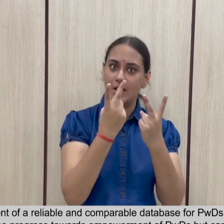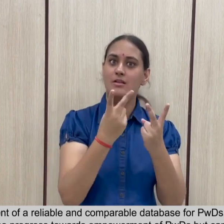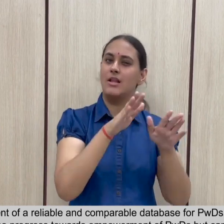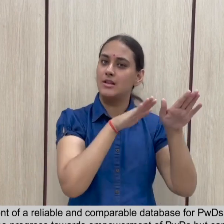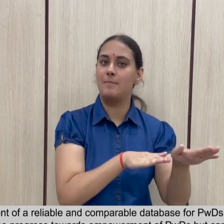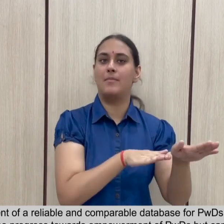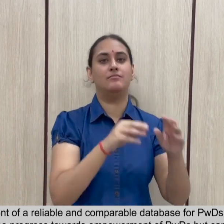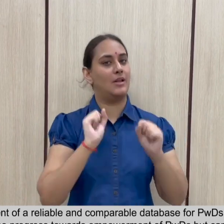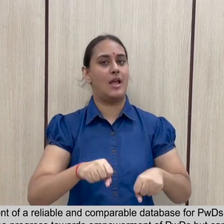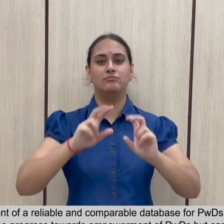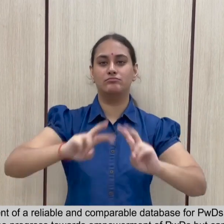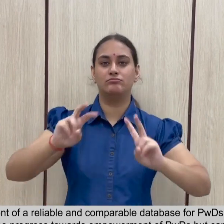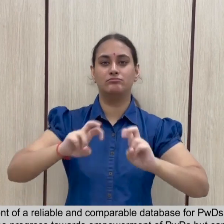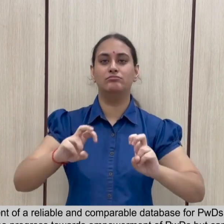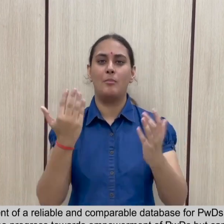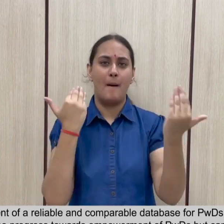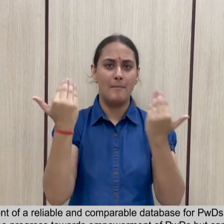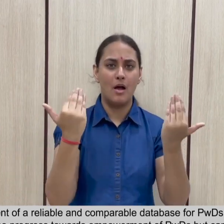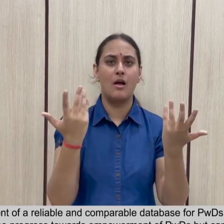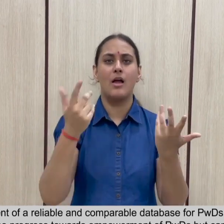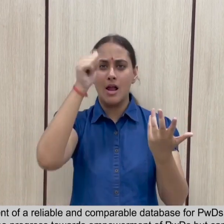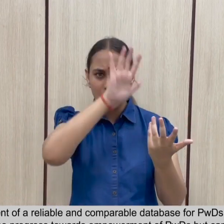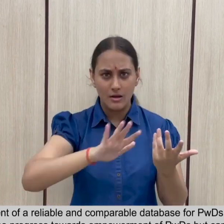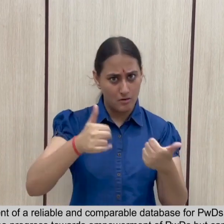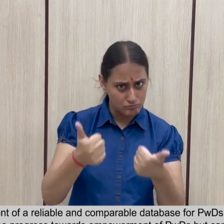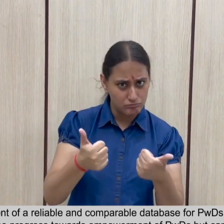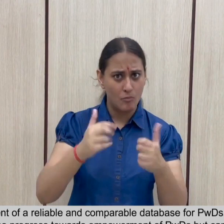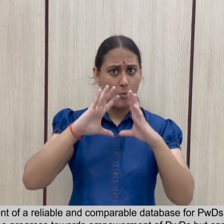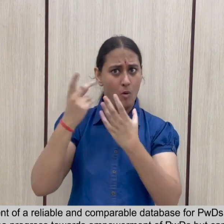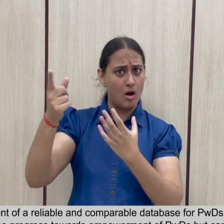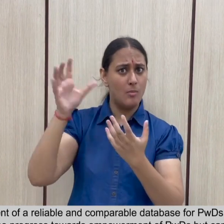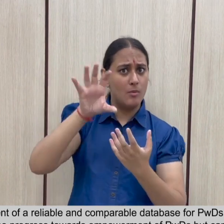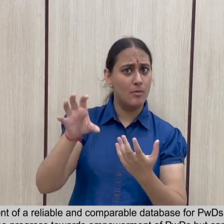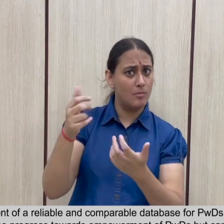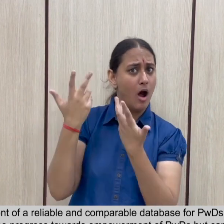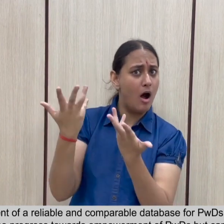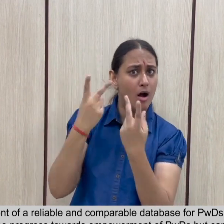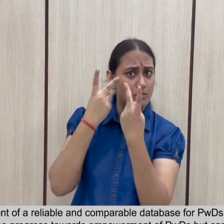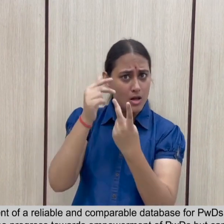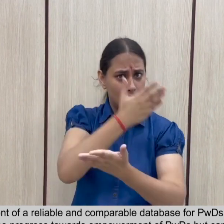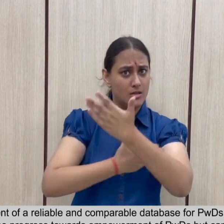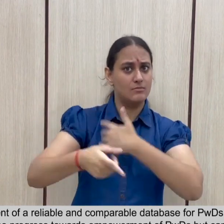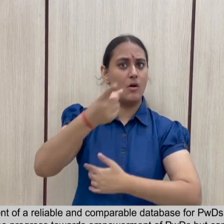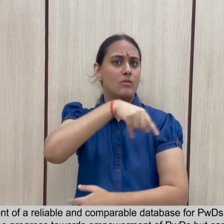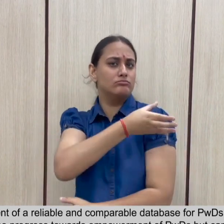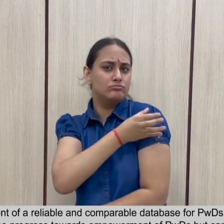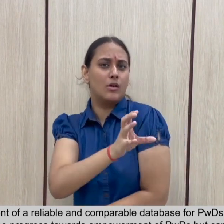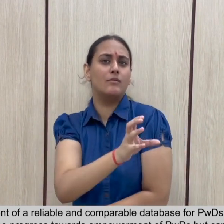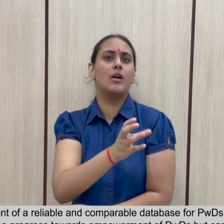This would not only help the country to measure the progress towards empowerment of PWDs but can also enable